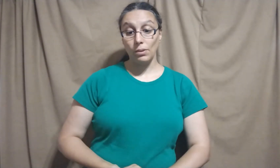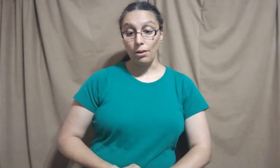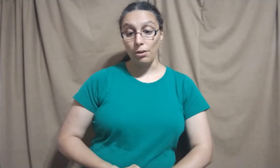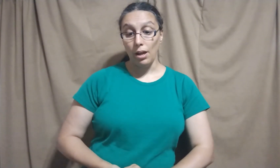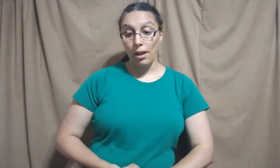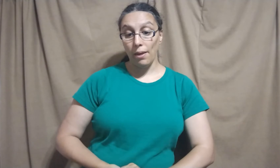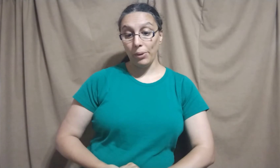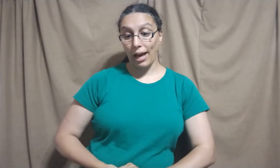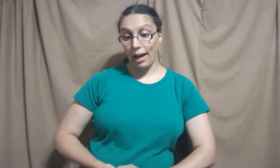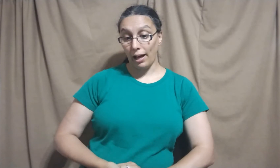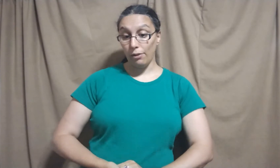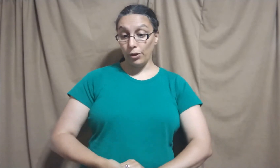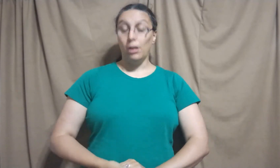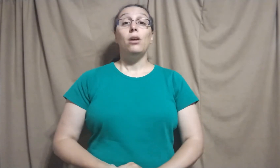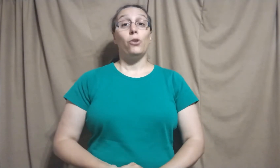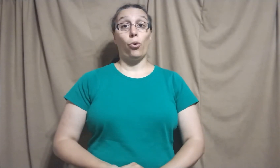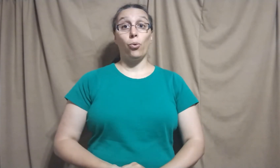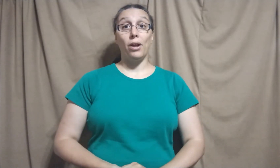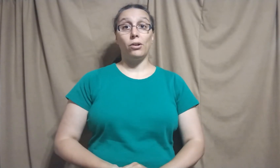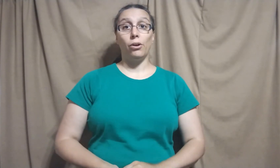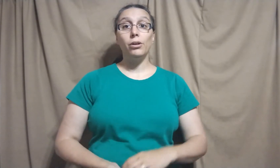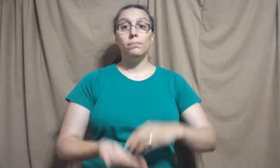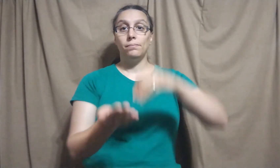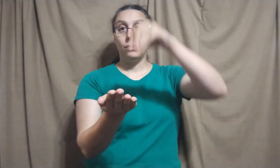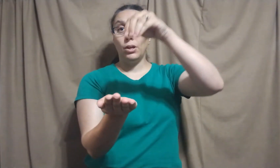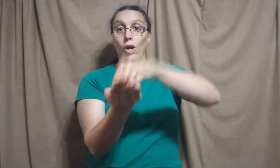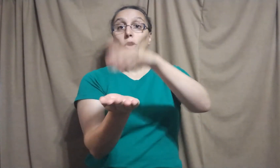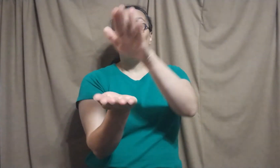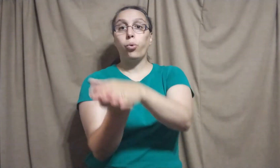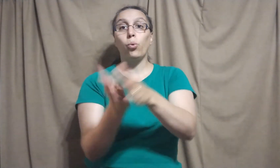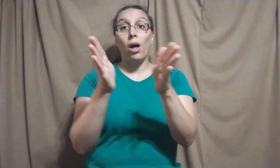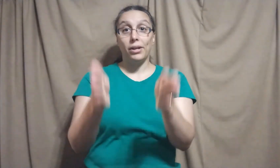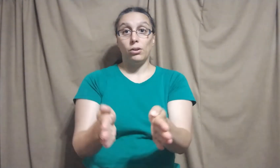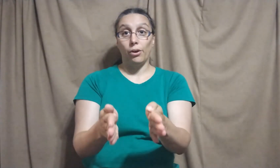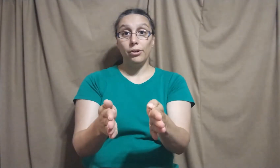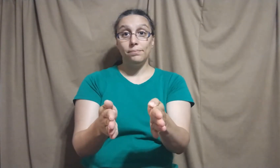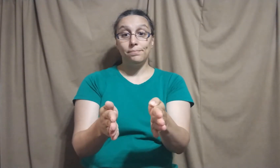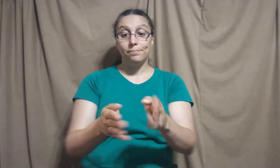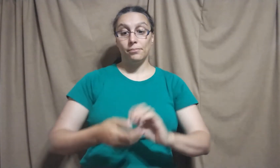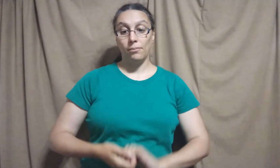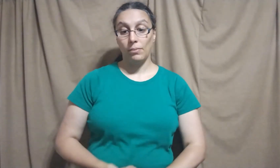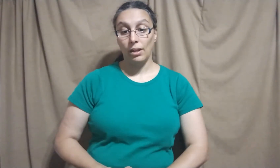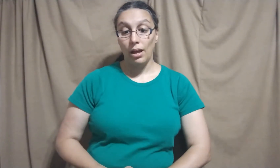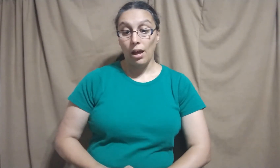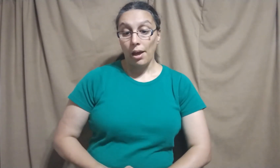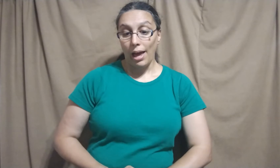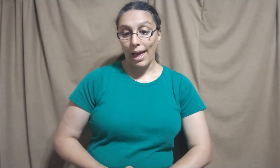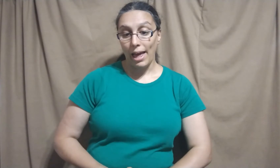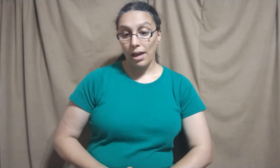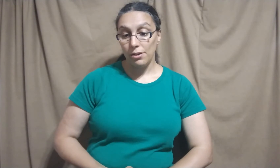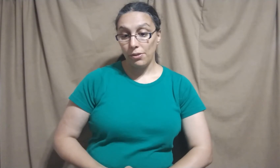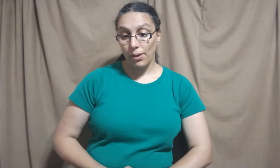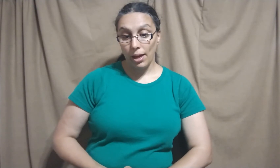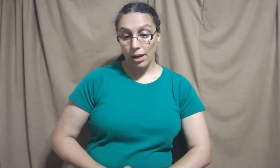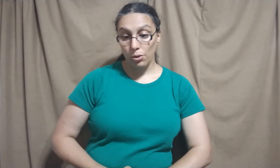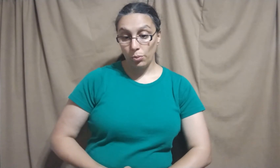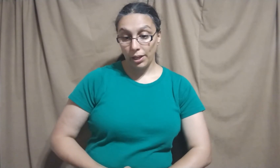And then we have the Chronicler. Chronicler. And then we